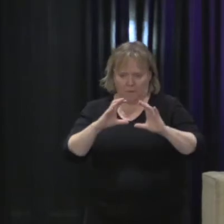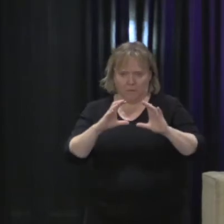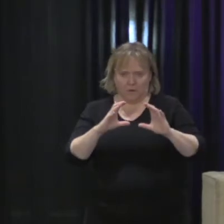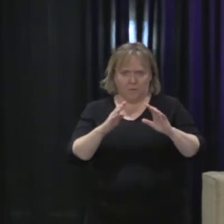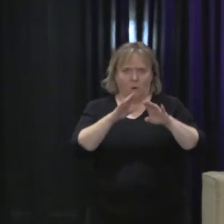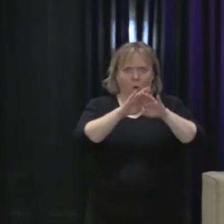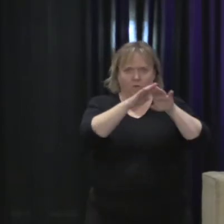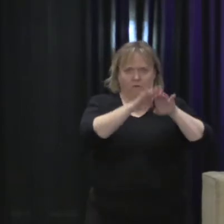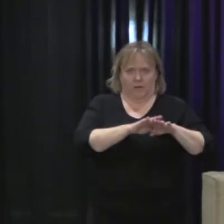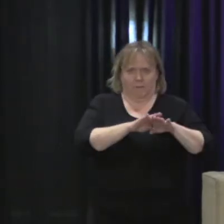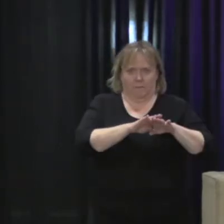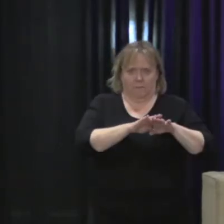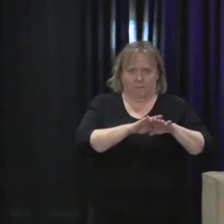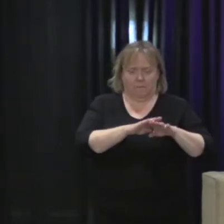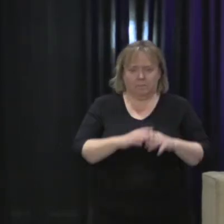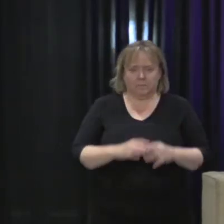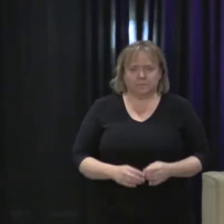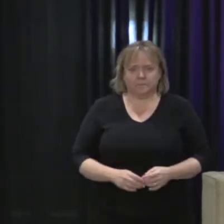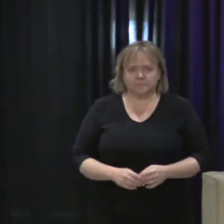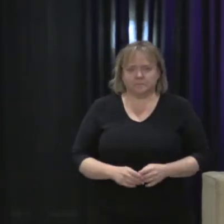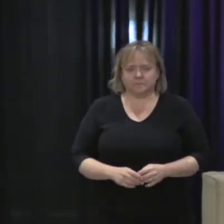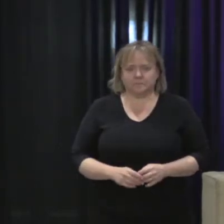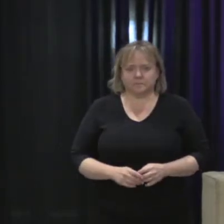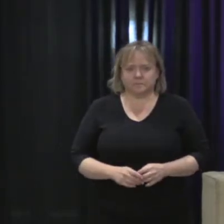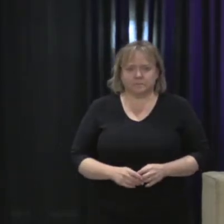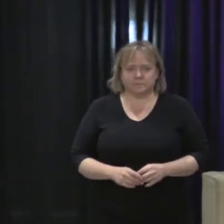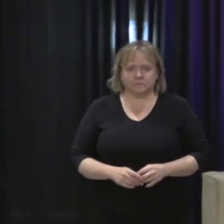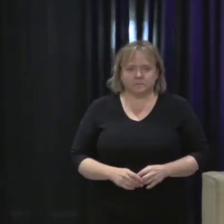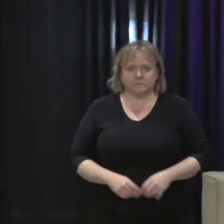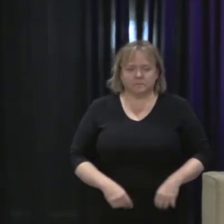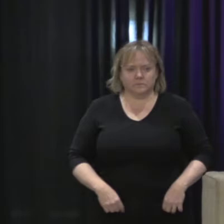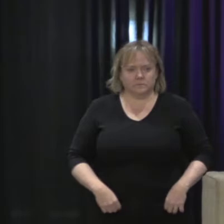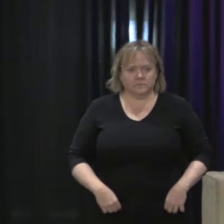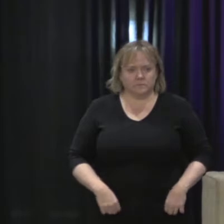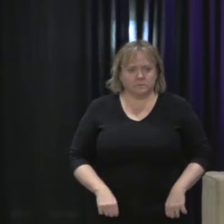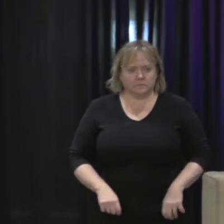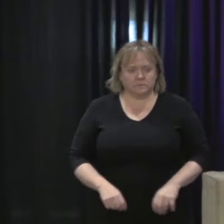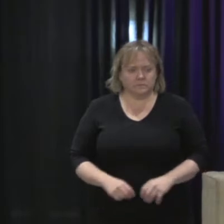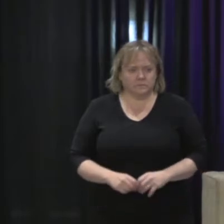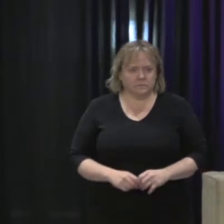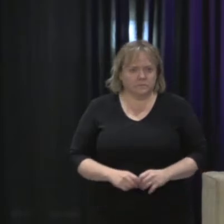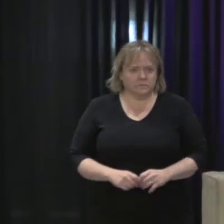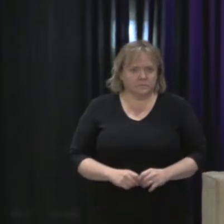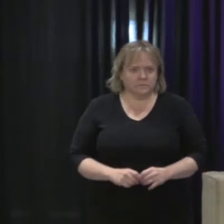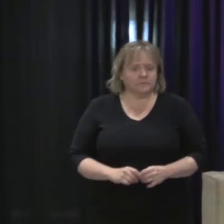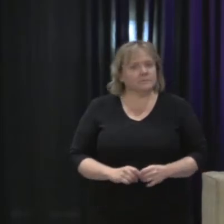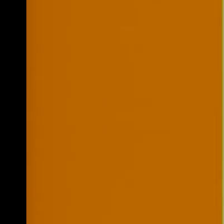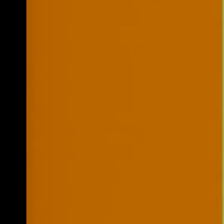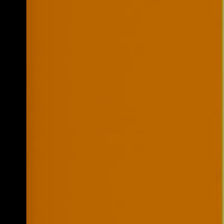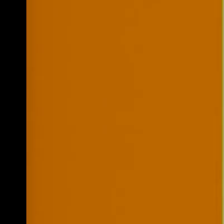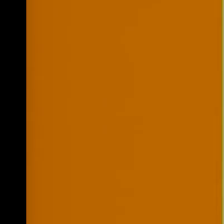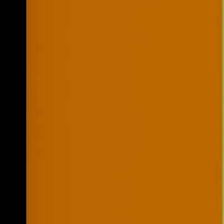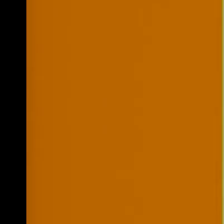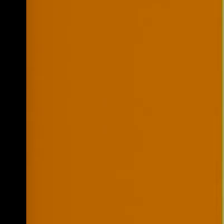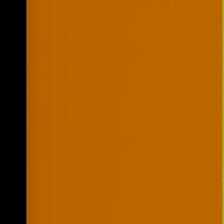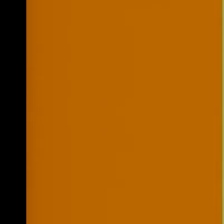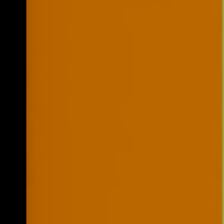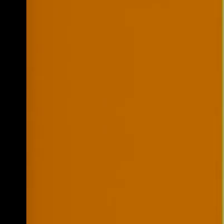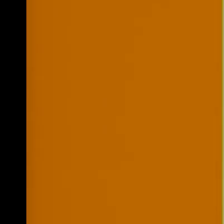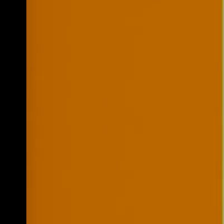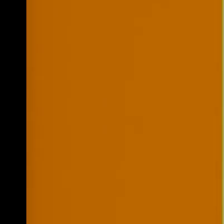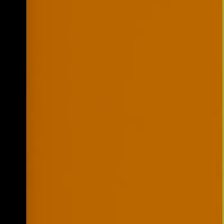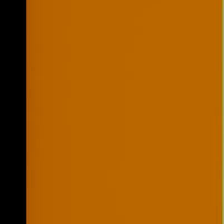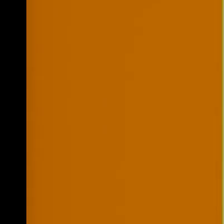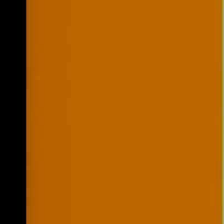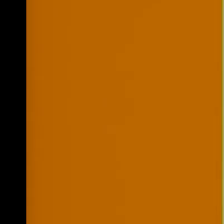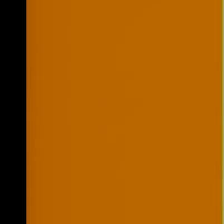this larger puzzle. Okay. The last thing I just want to end on is kind of the way